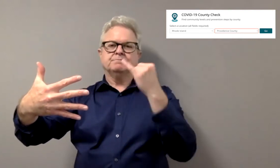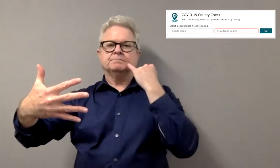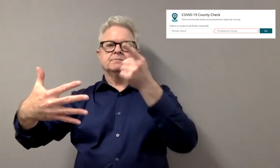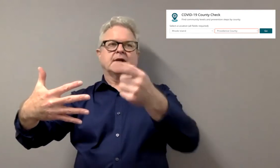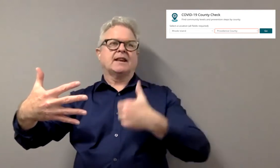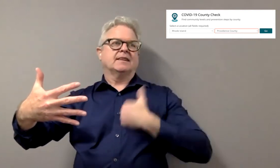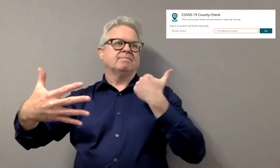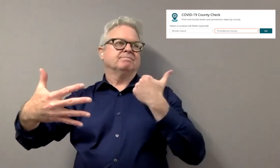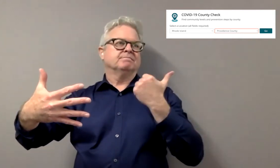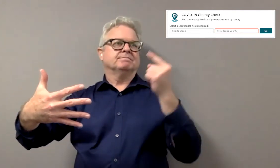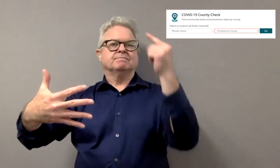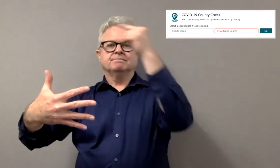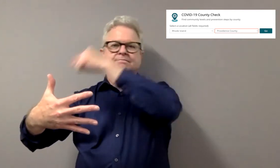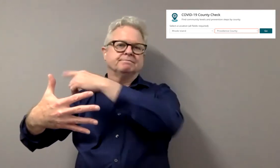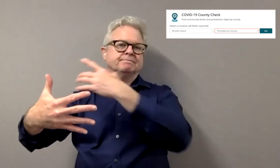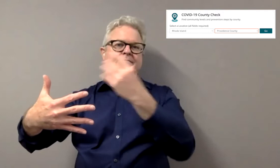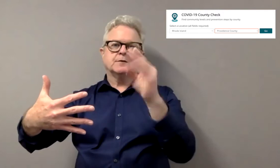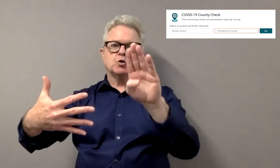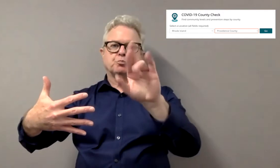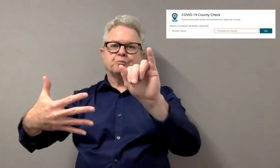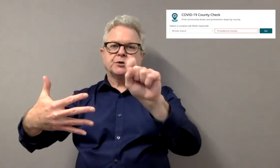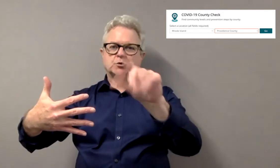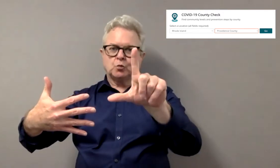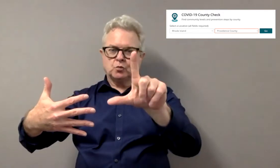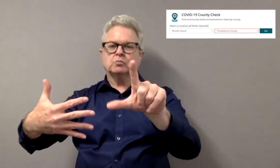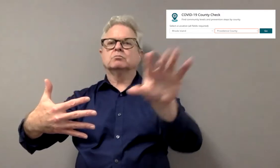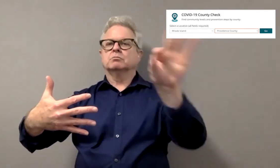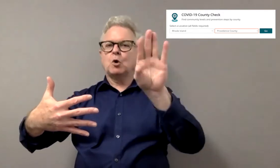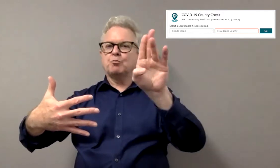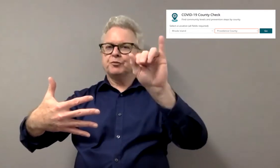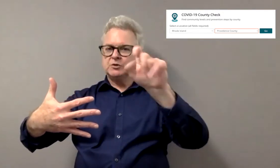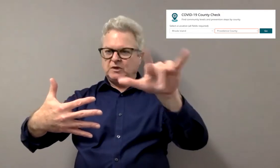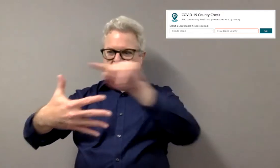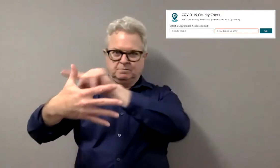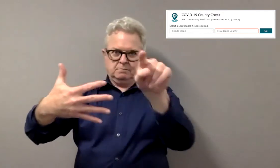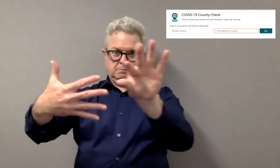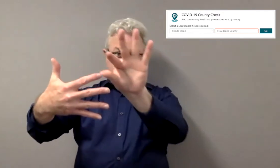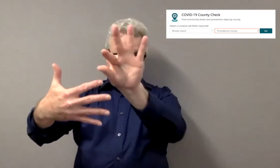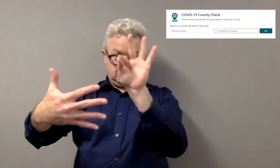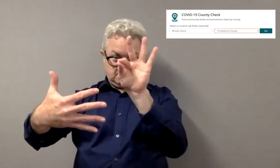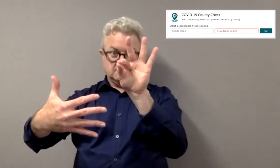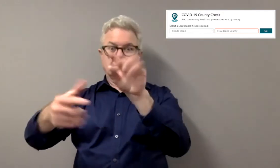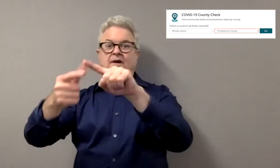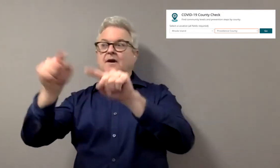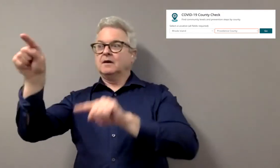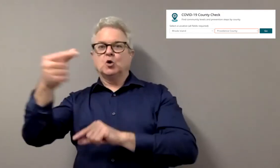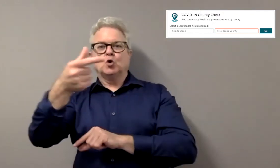it's Providence. So if you live in Bristol, then you would click on Bristol County and so forth.